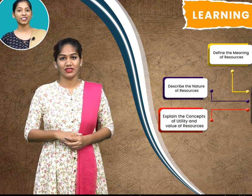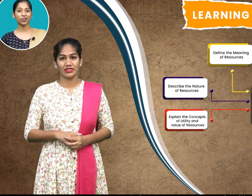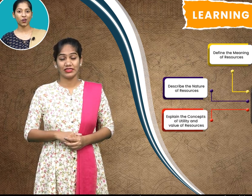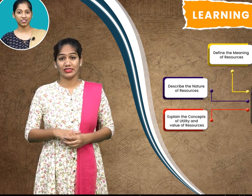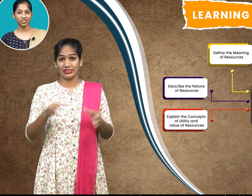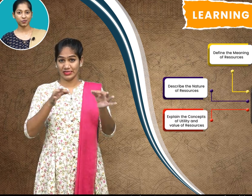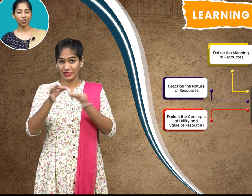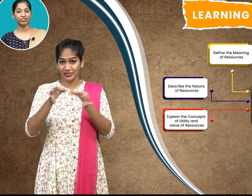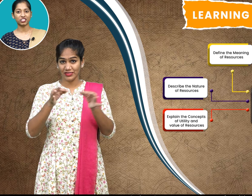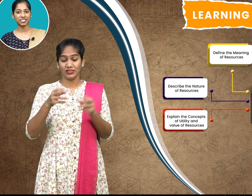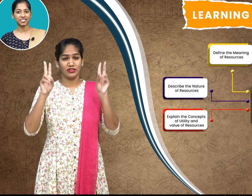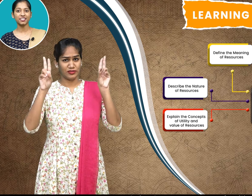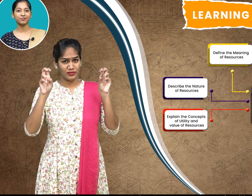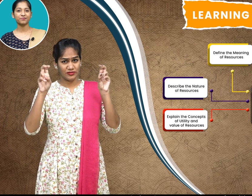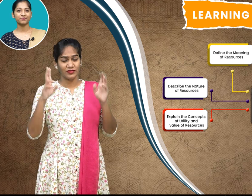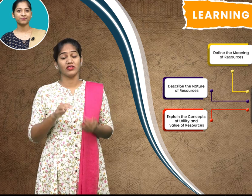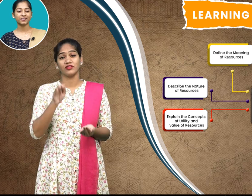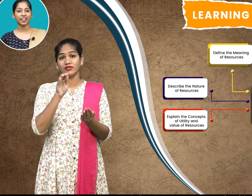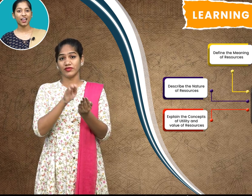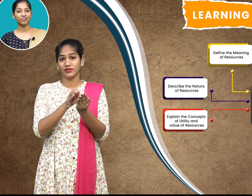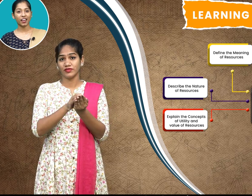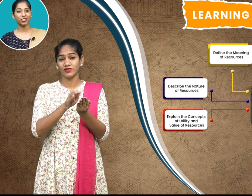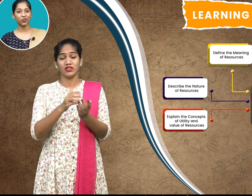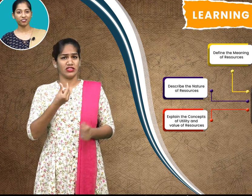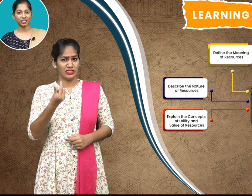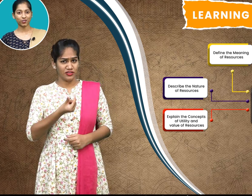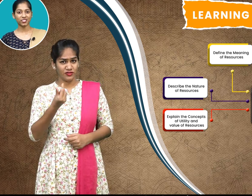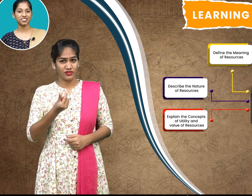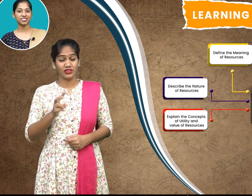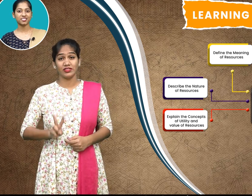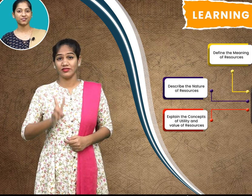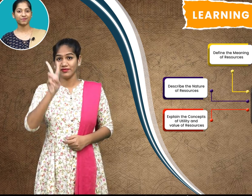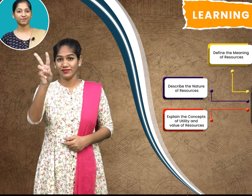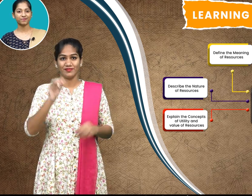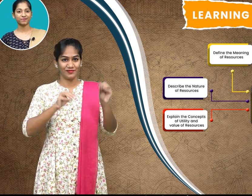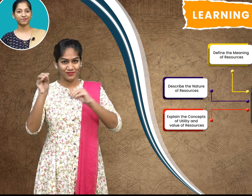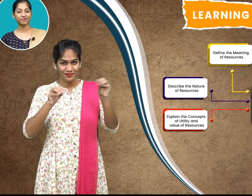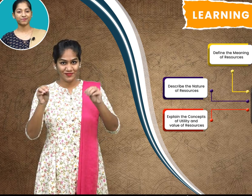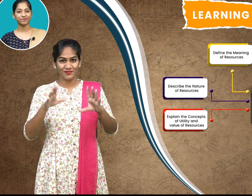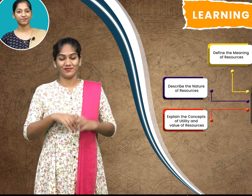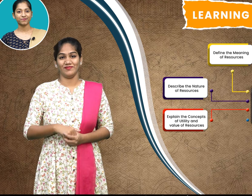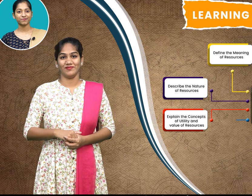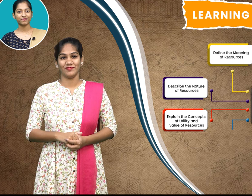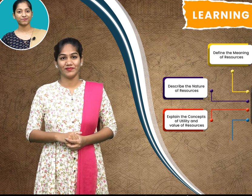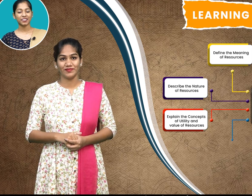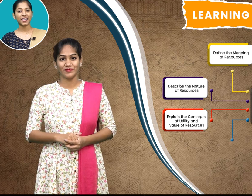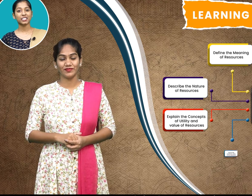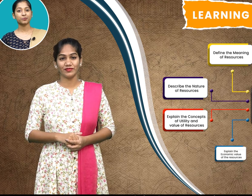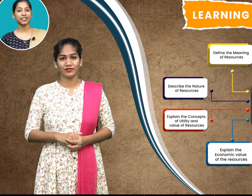the concepts of utility and value of resources explain